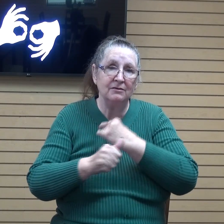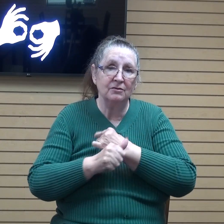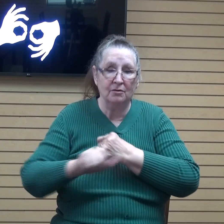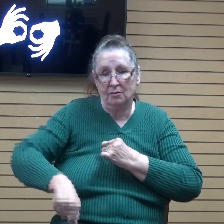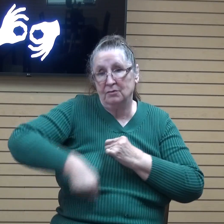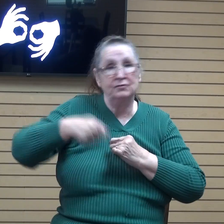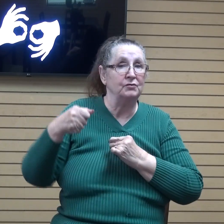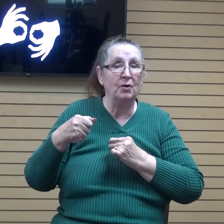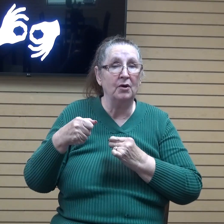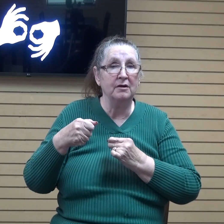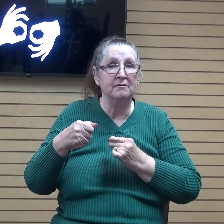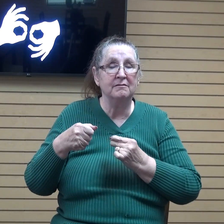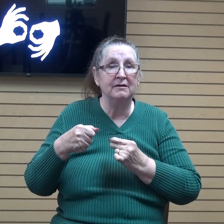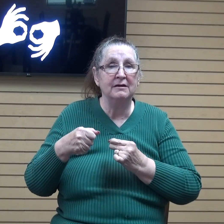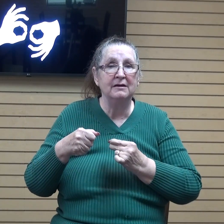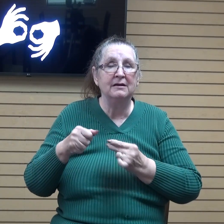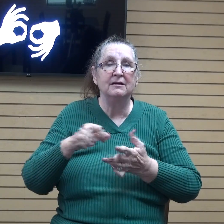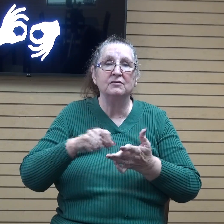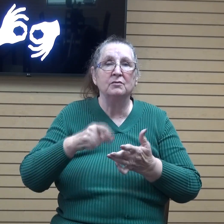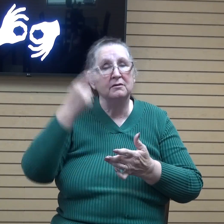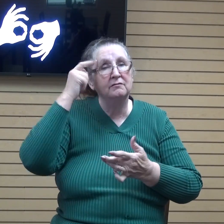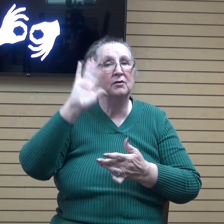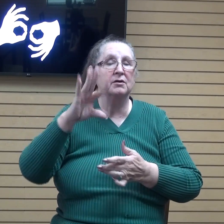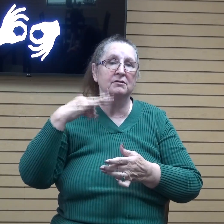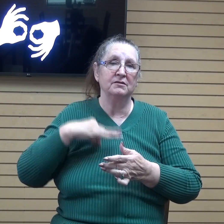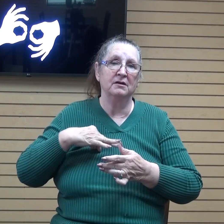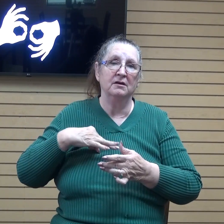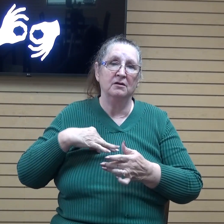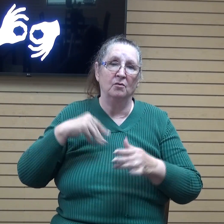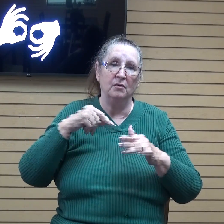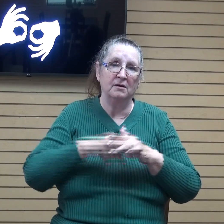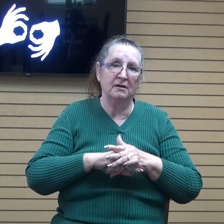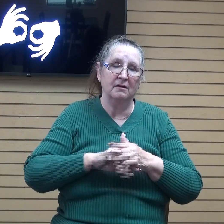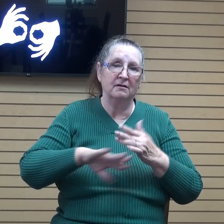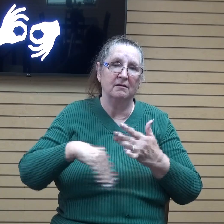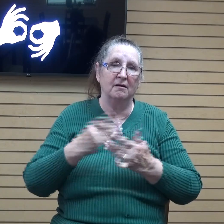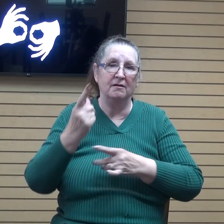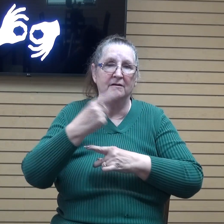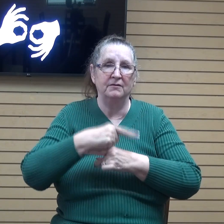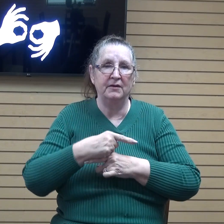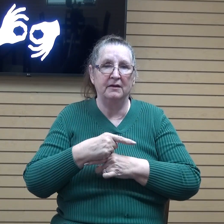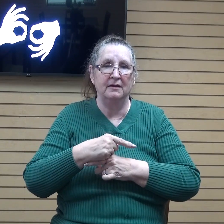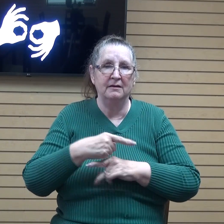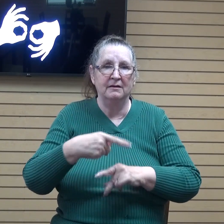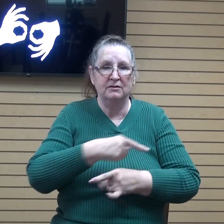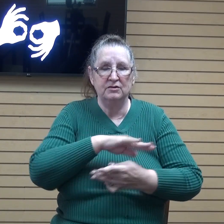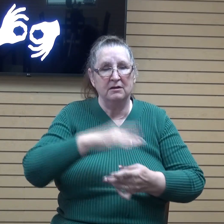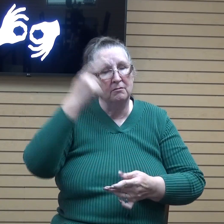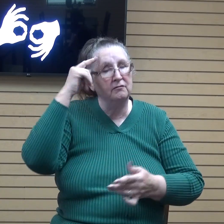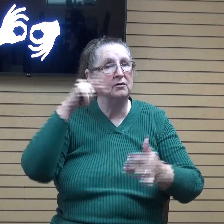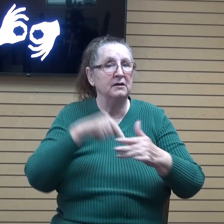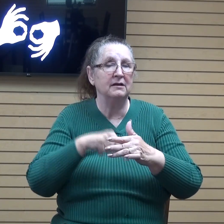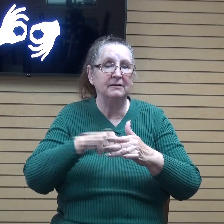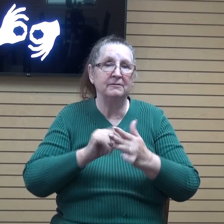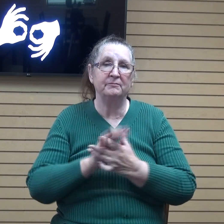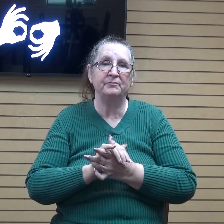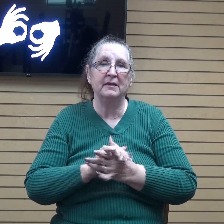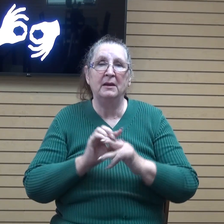as it is written for your sake we are killed all day long we are accounted as sheep for the slaughter yet in all